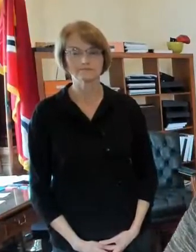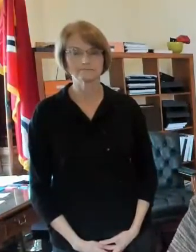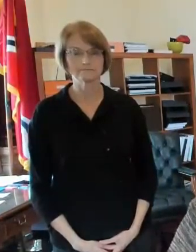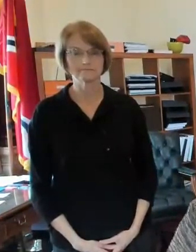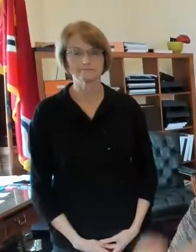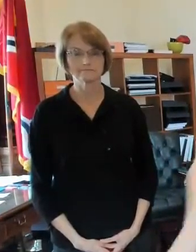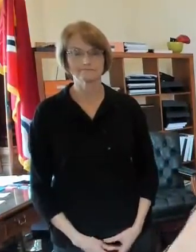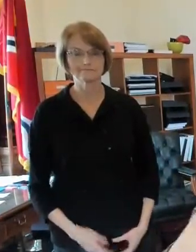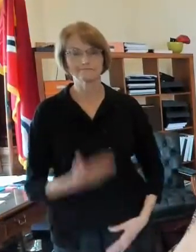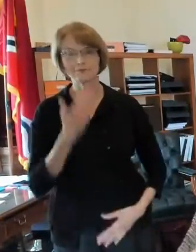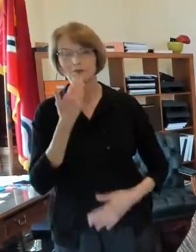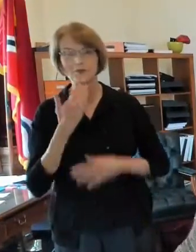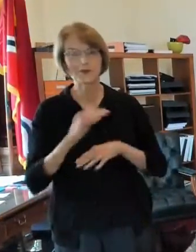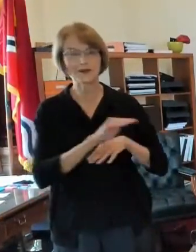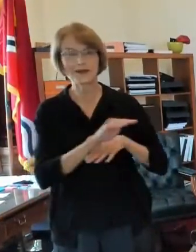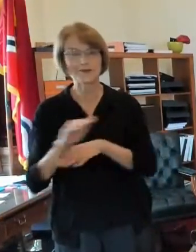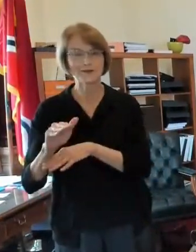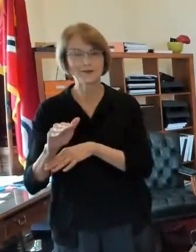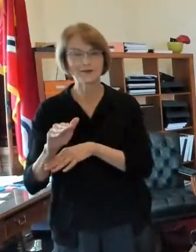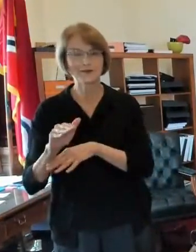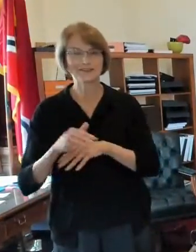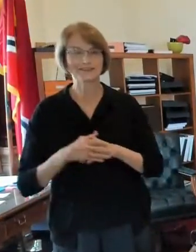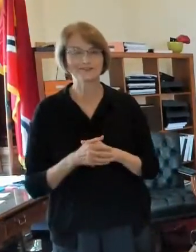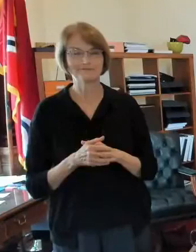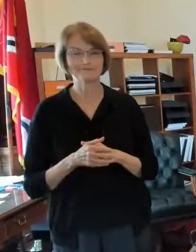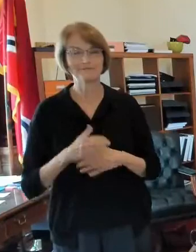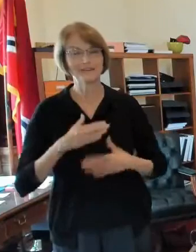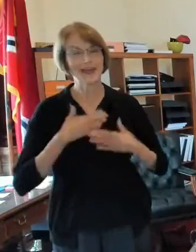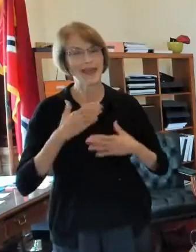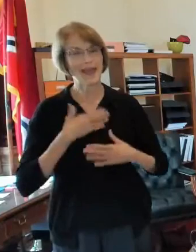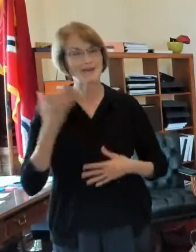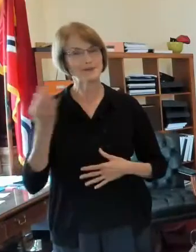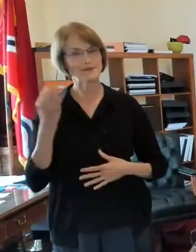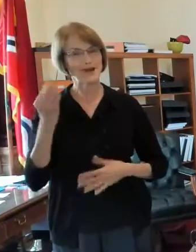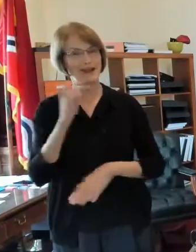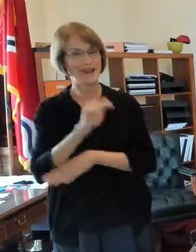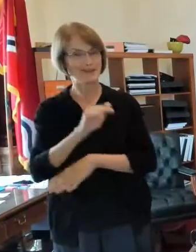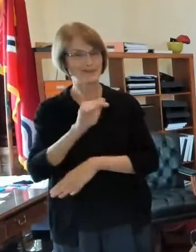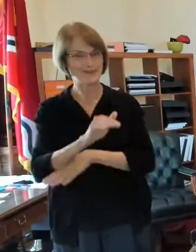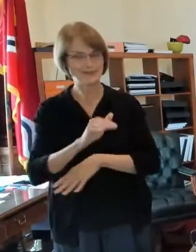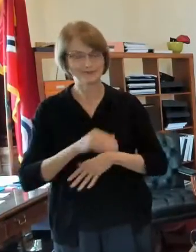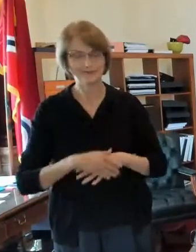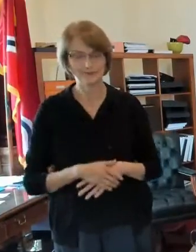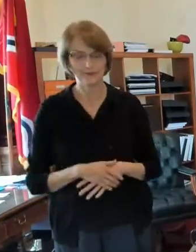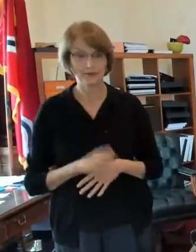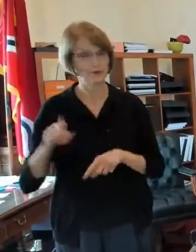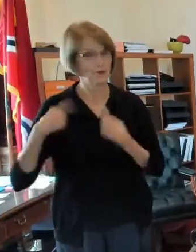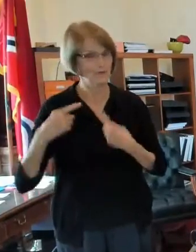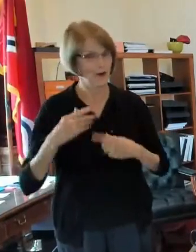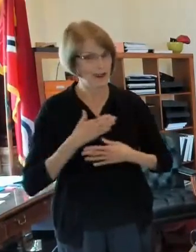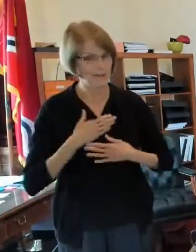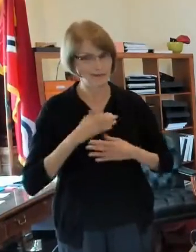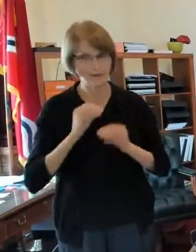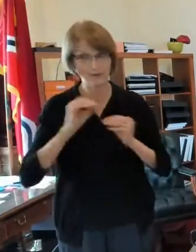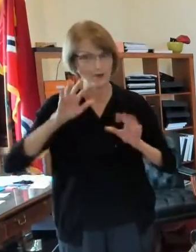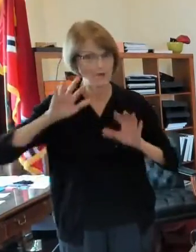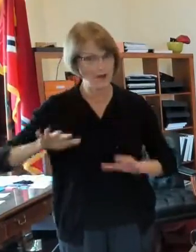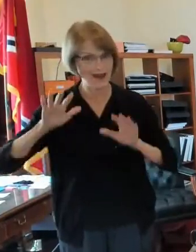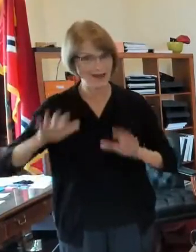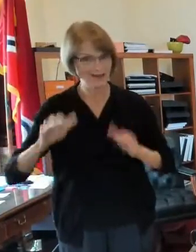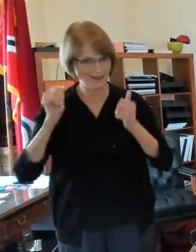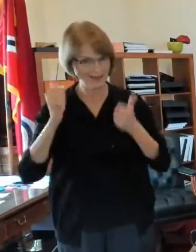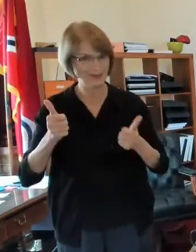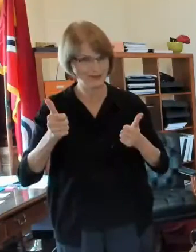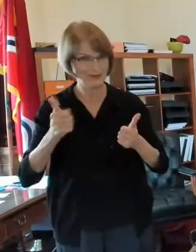good afternoon everybody have a happy Friday afternoon so far no rain that's good